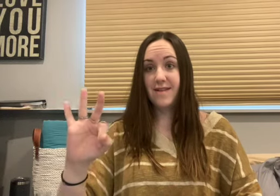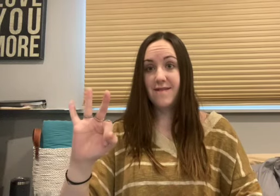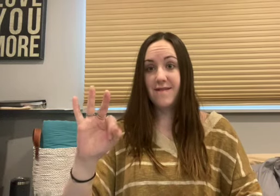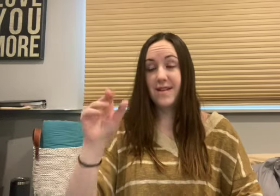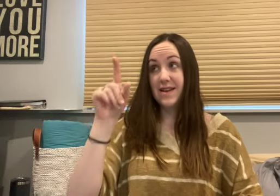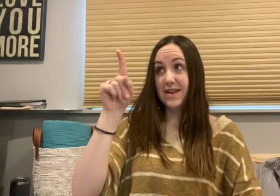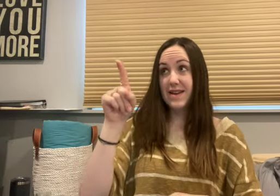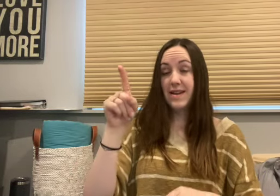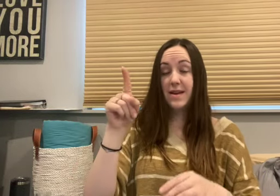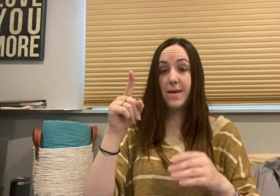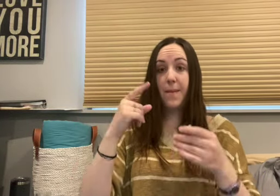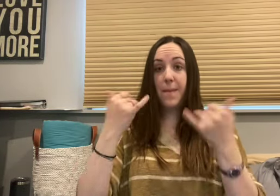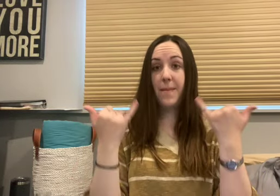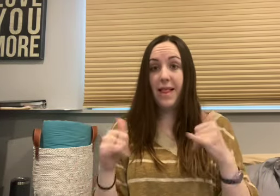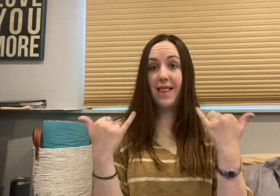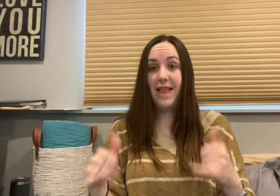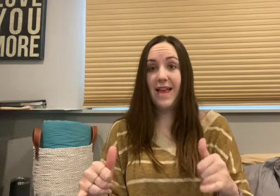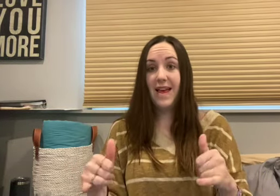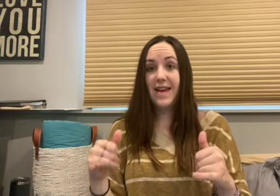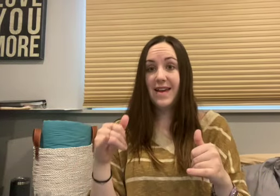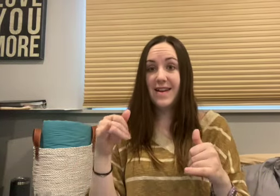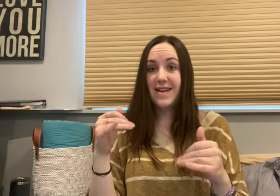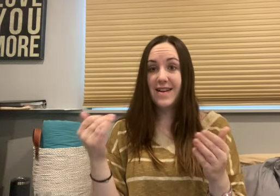Play it again